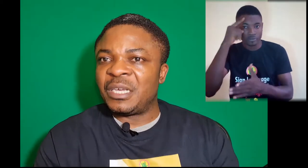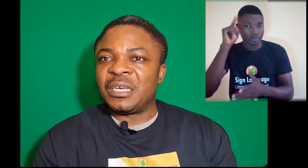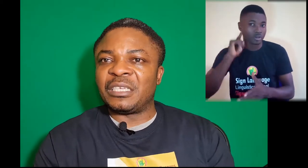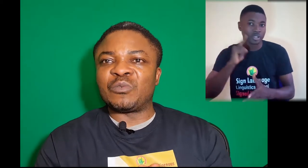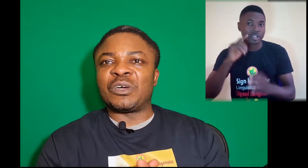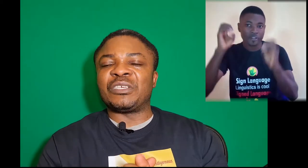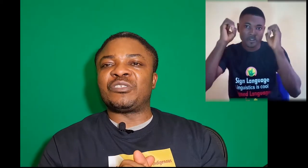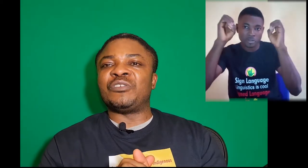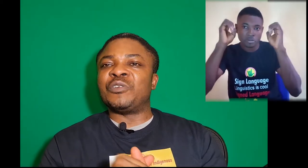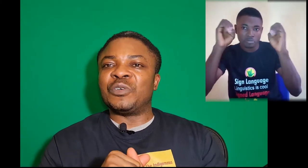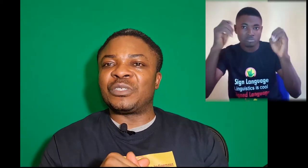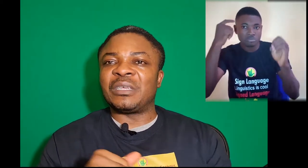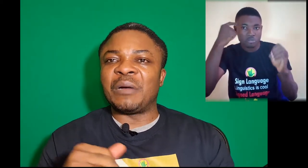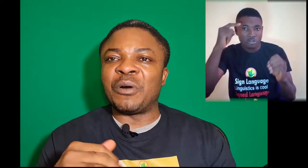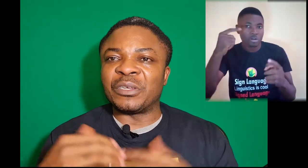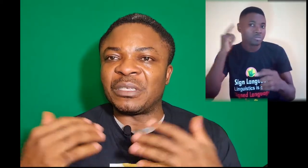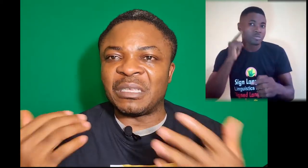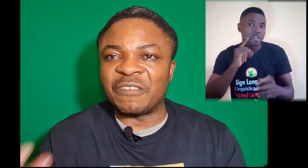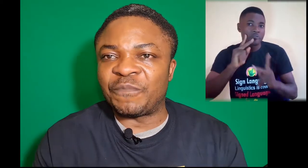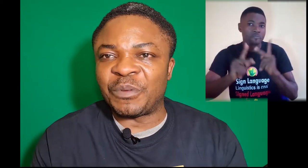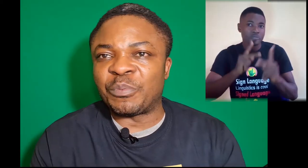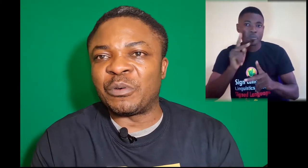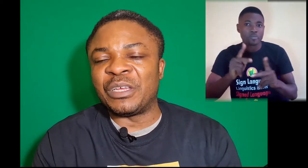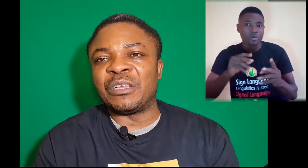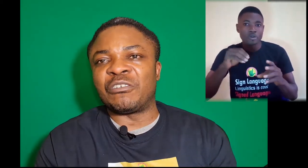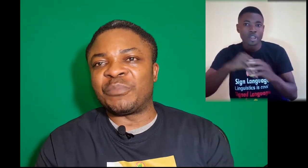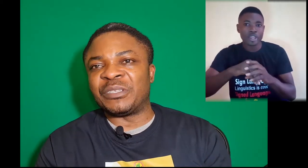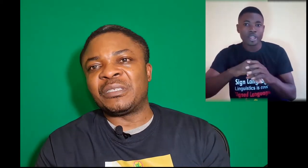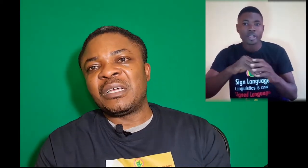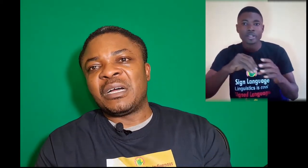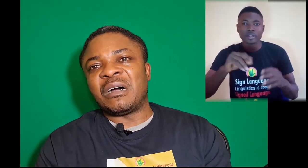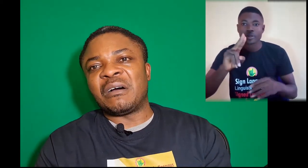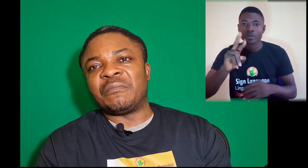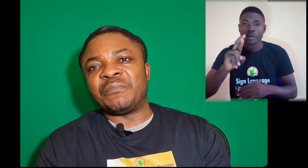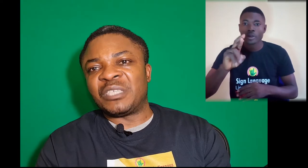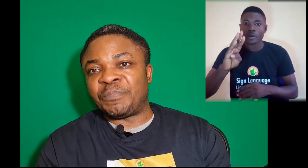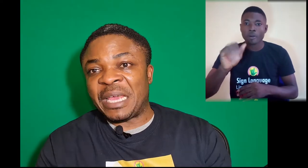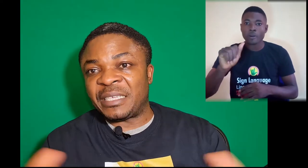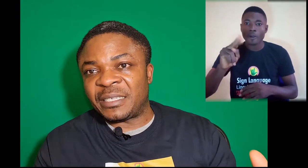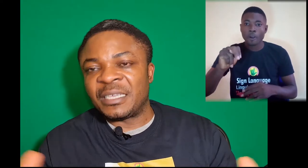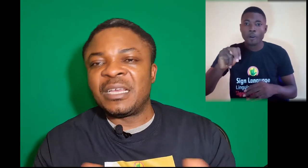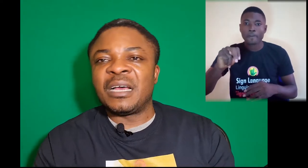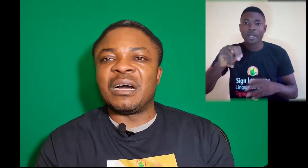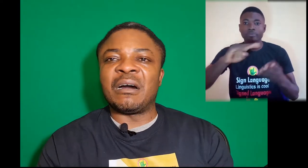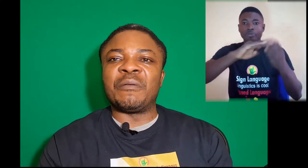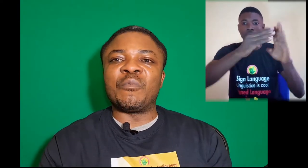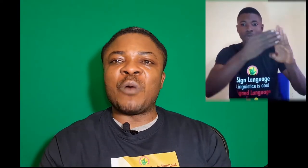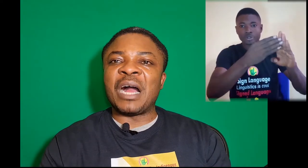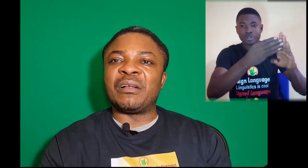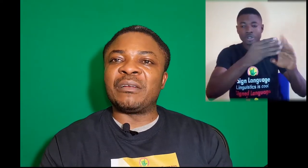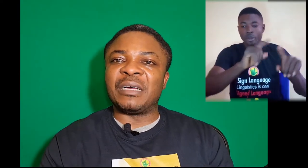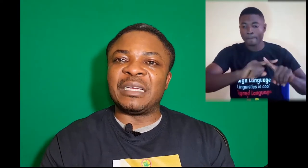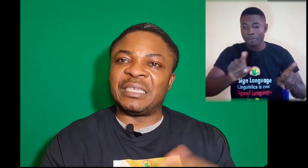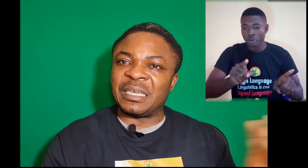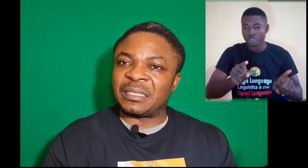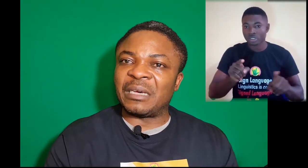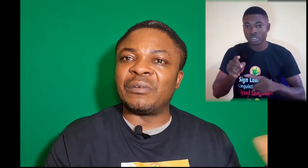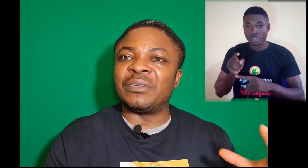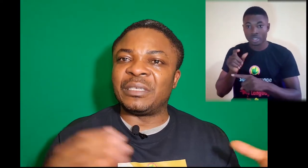is what is used amongst deaf people in the urban, um, space. Um, while ADSL is